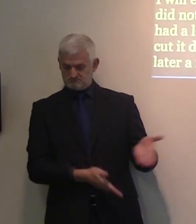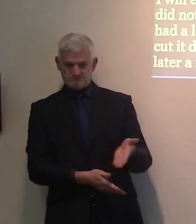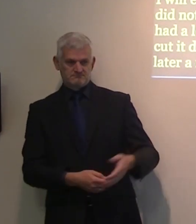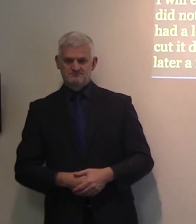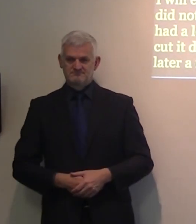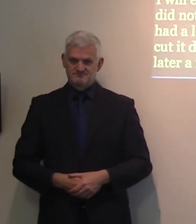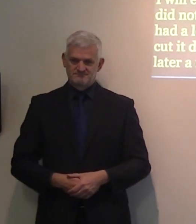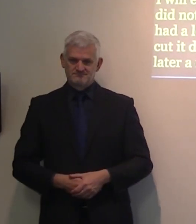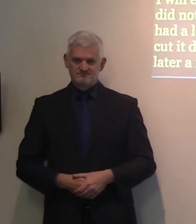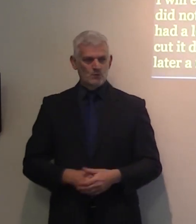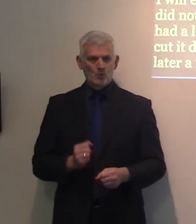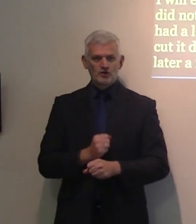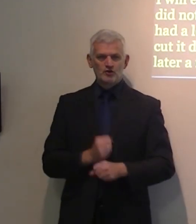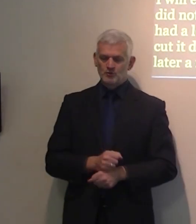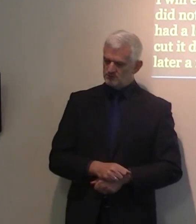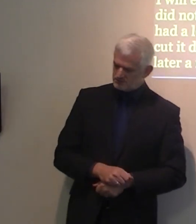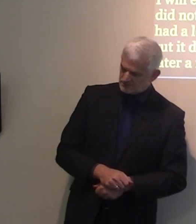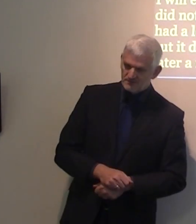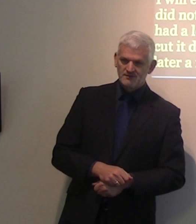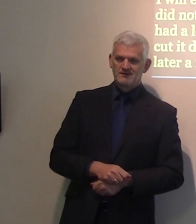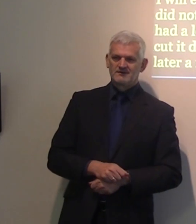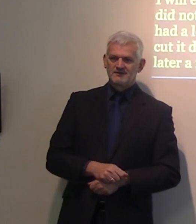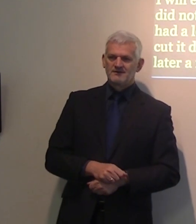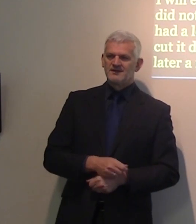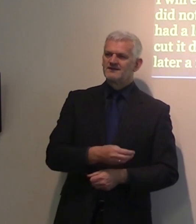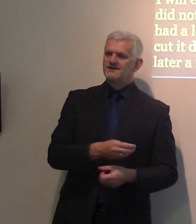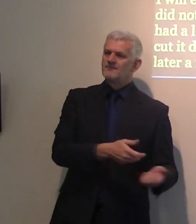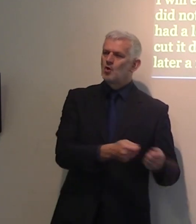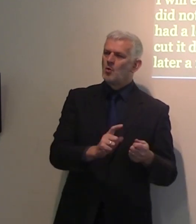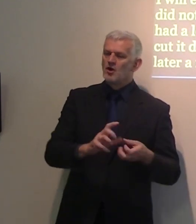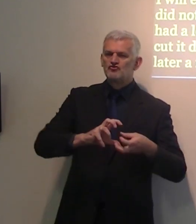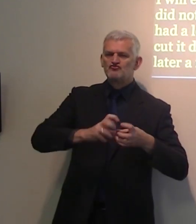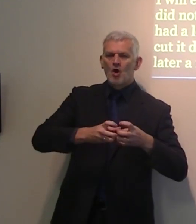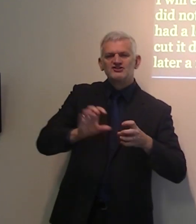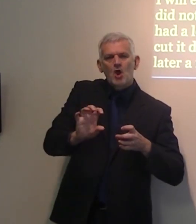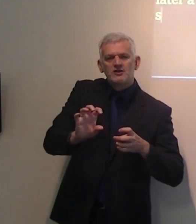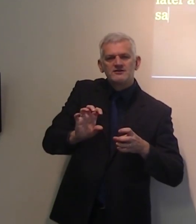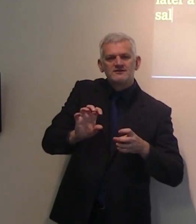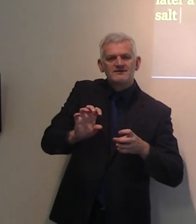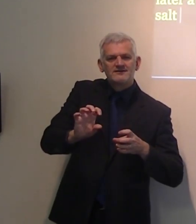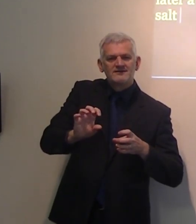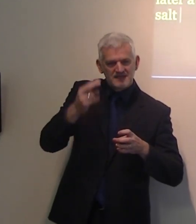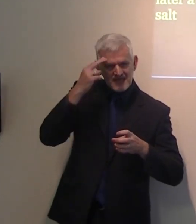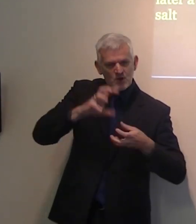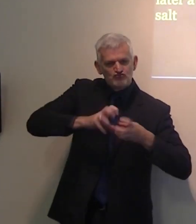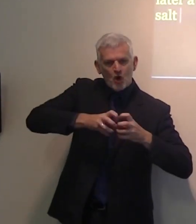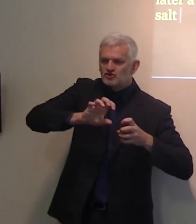fruits later. He took rock salt, this is the kind of salt we have there. He took rock salt,